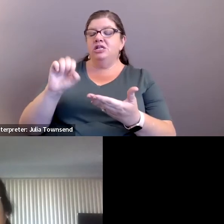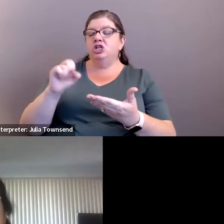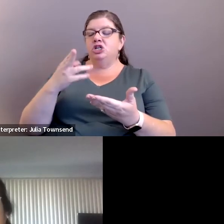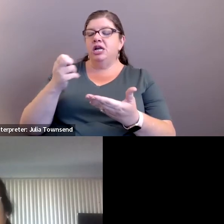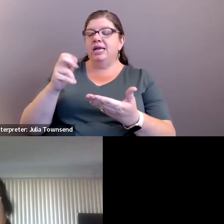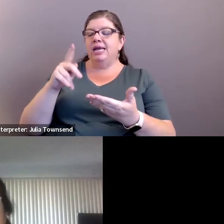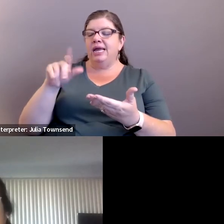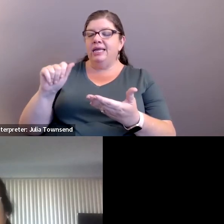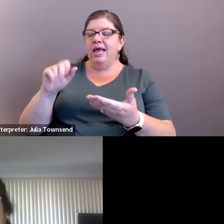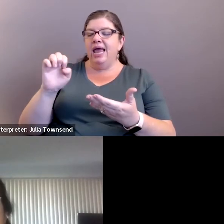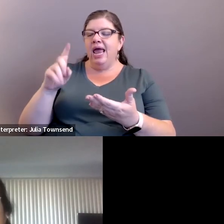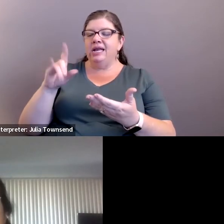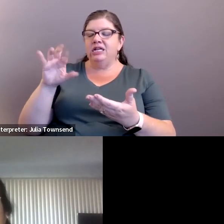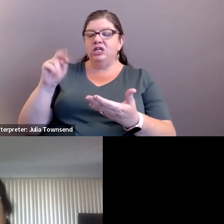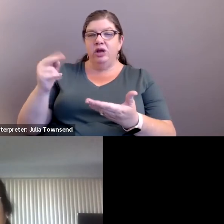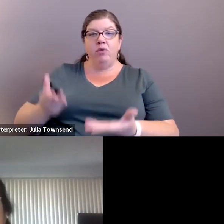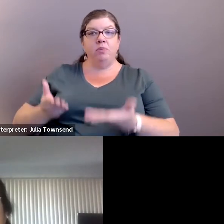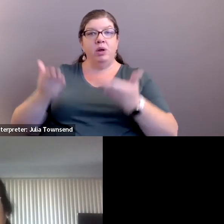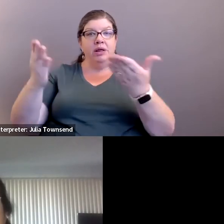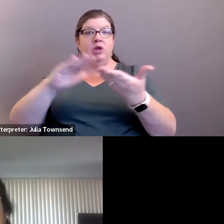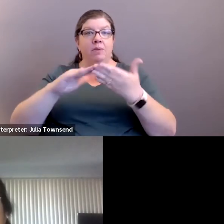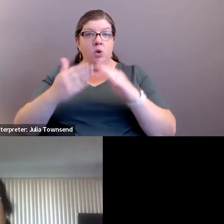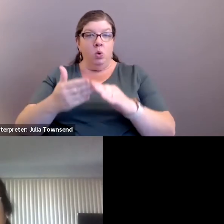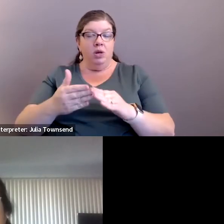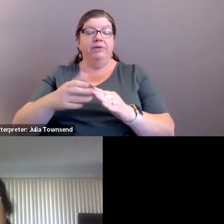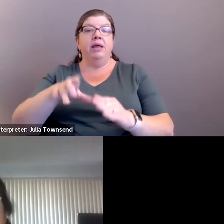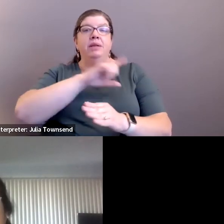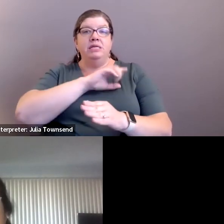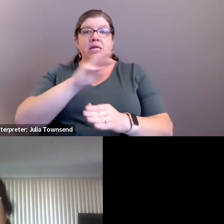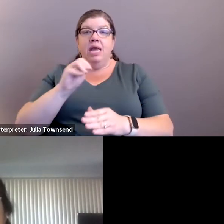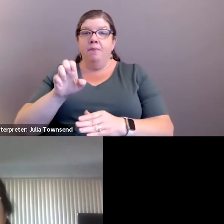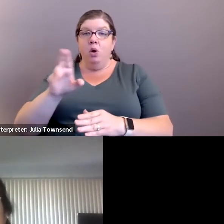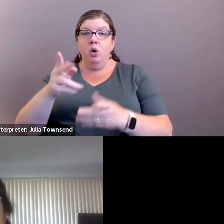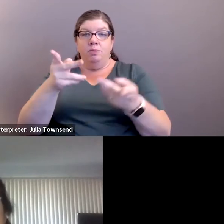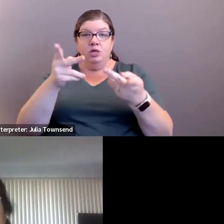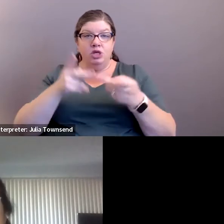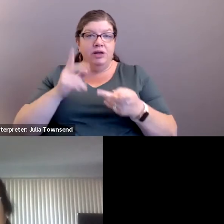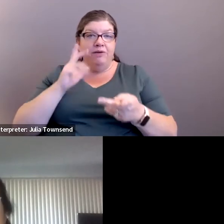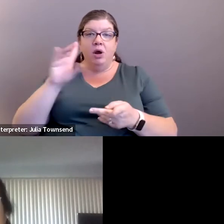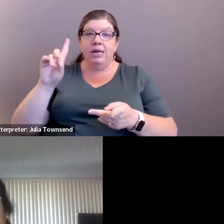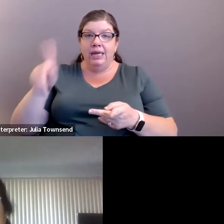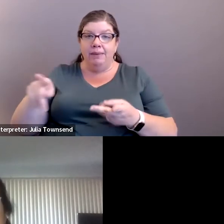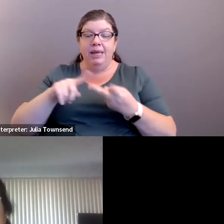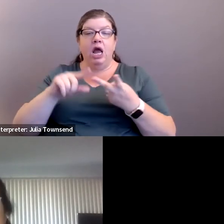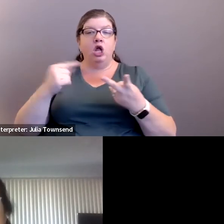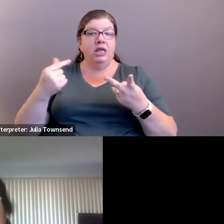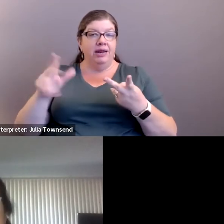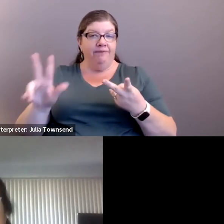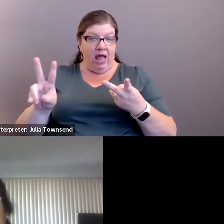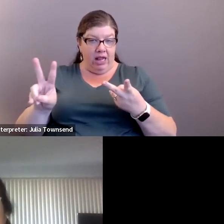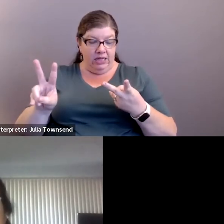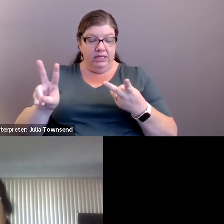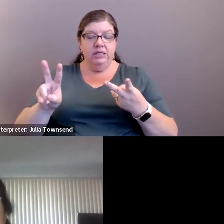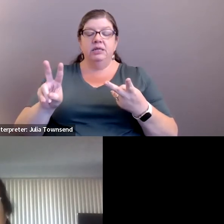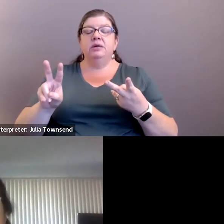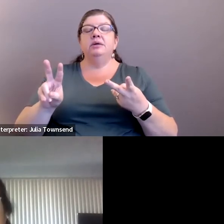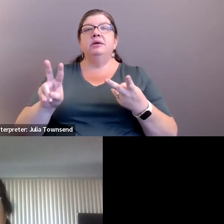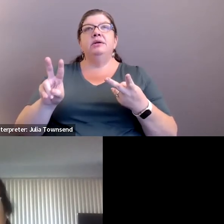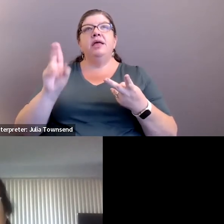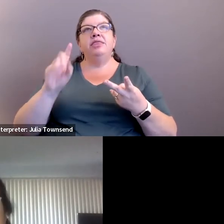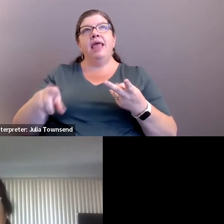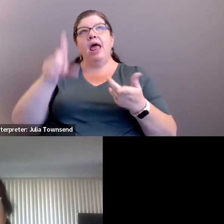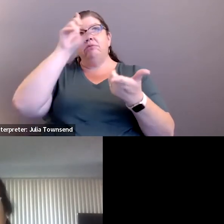bringing forward this community policing MOU position for DP and Galita Valley that